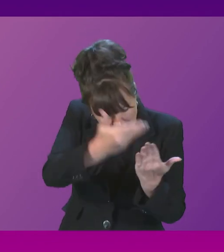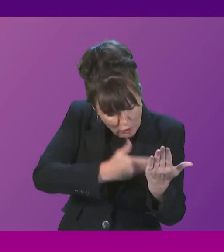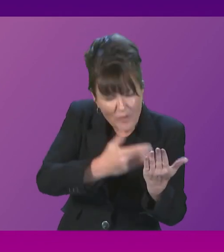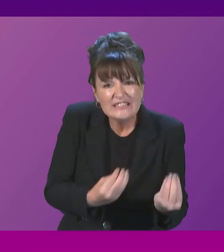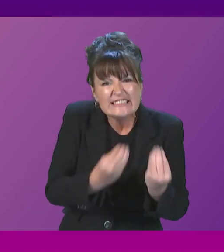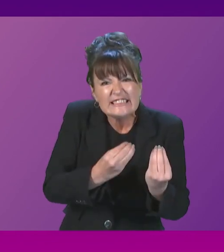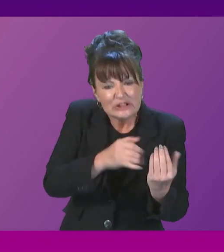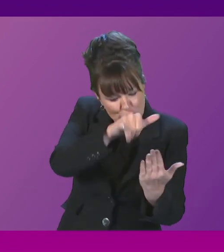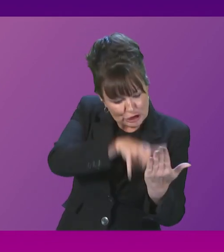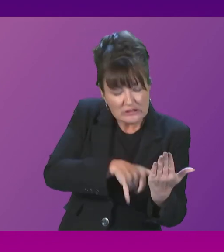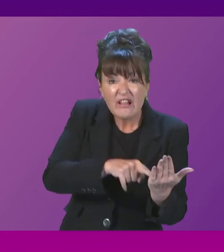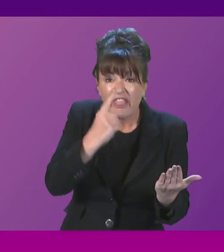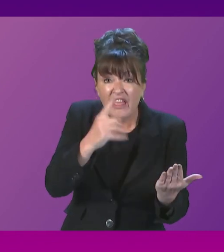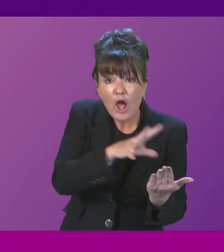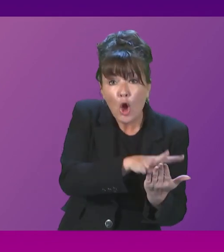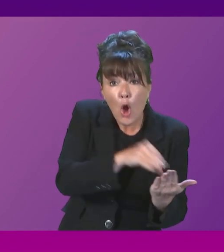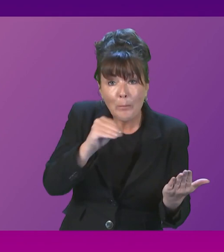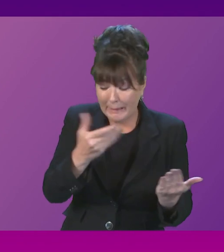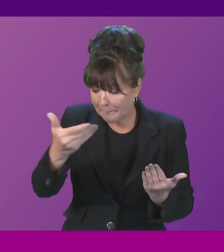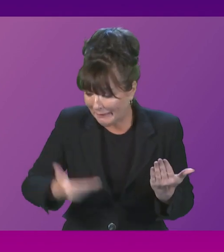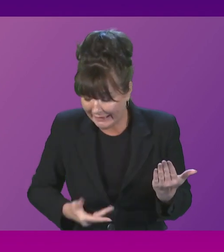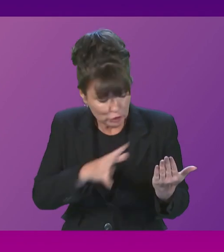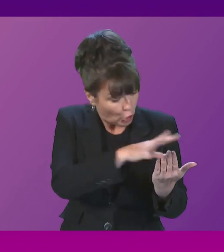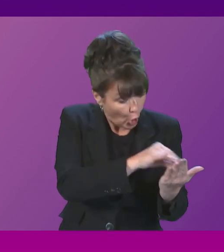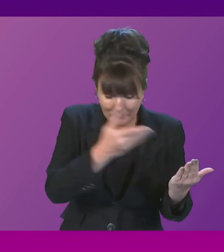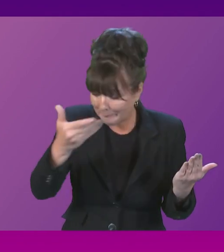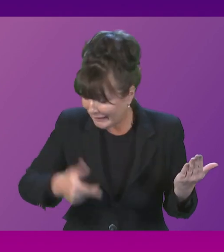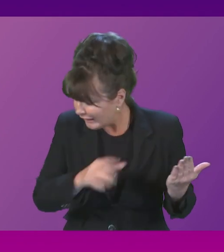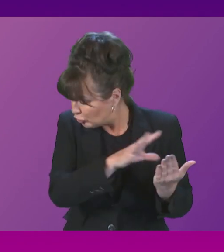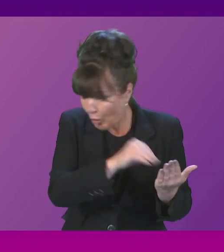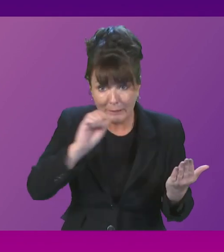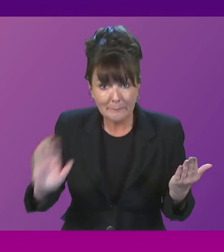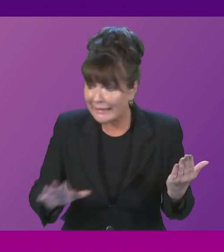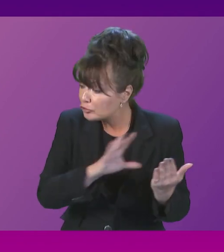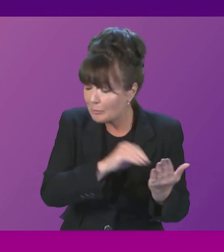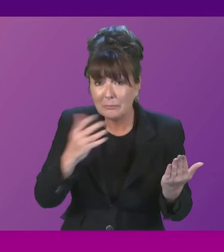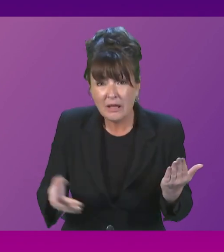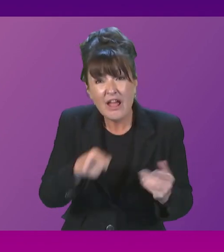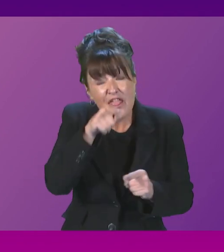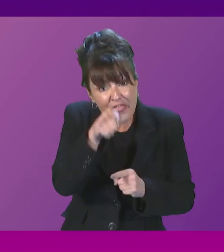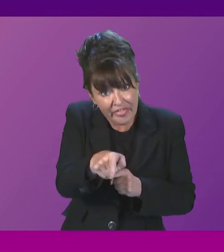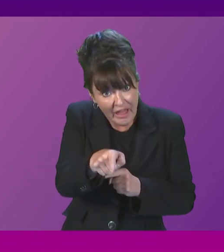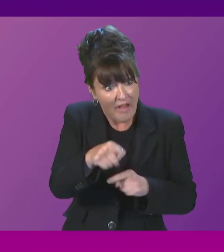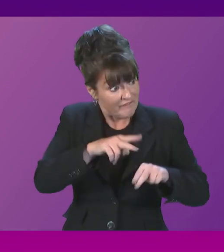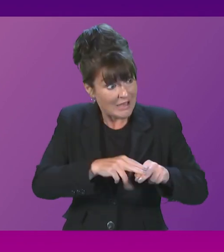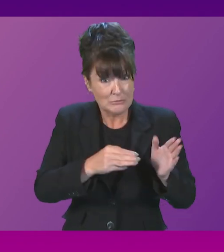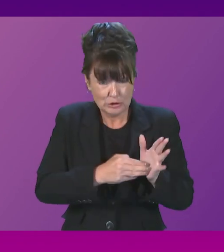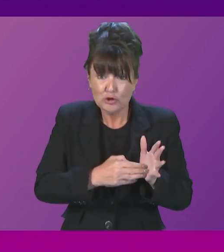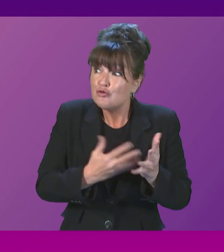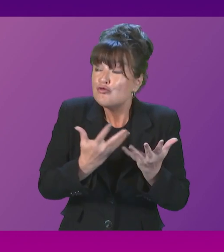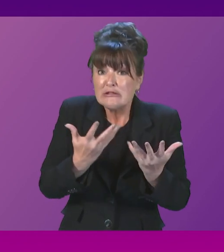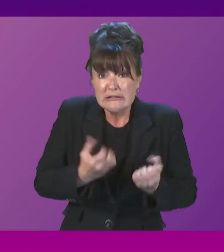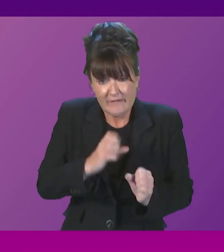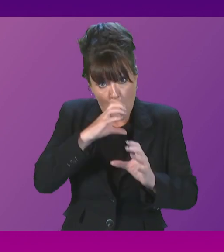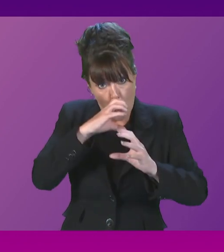they literally copied page after page after page from. They received a confidential, in-person meeting